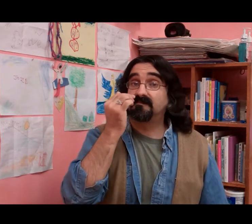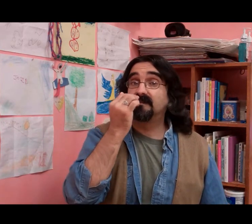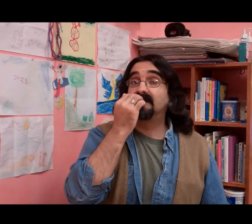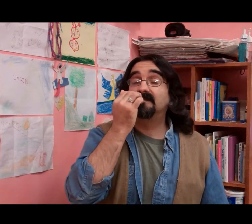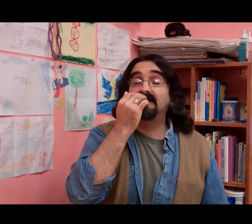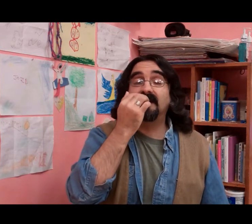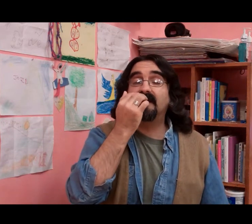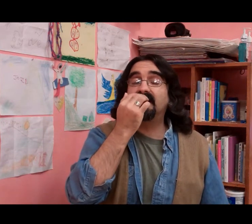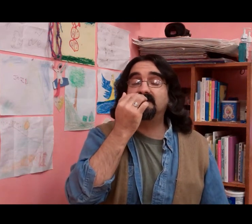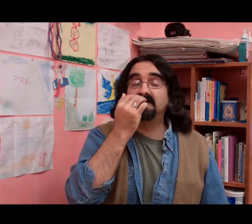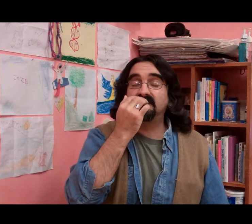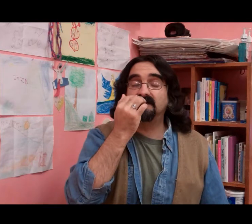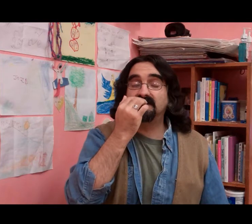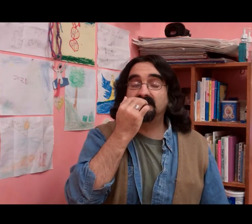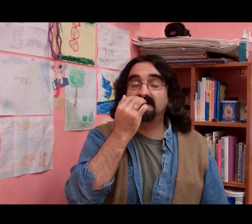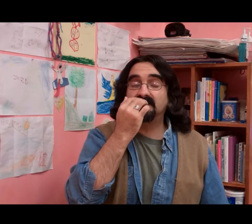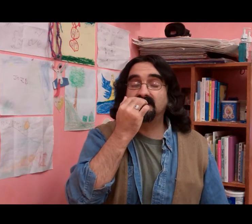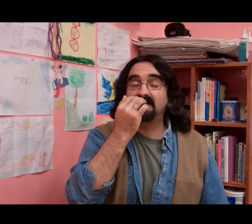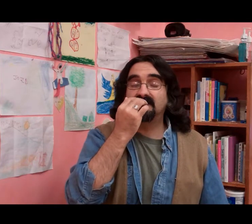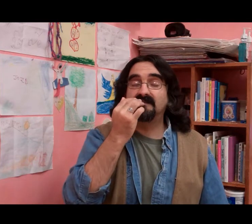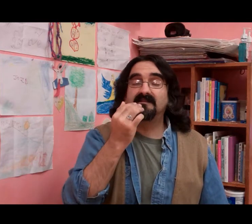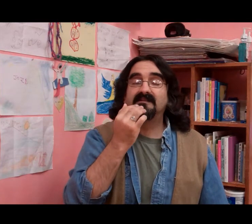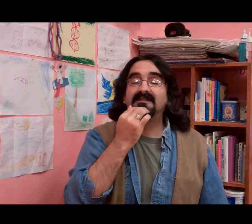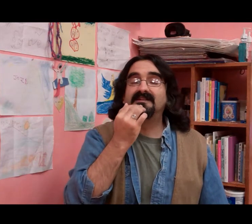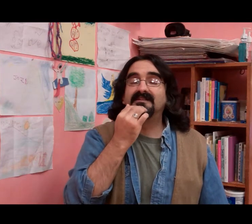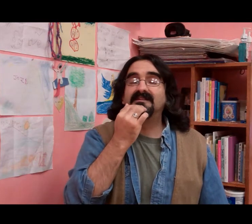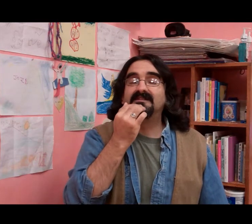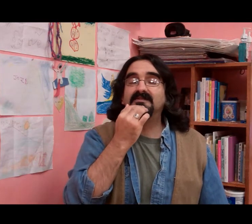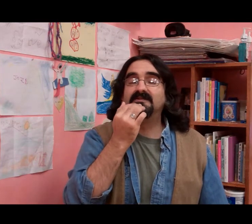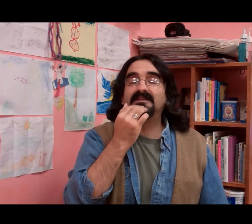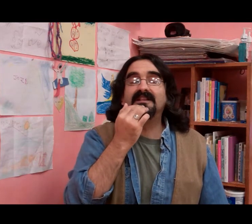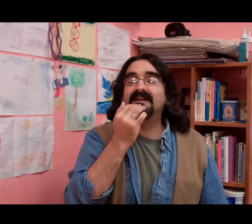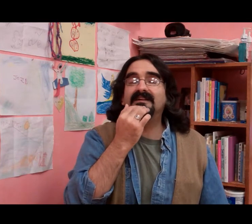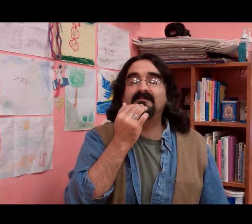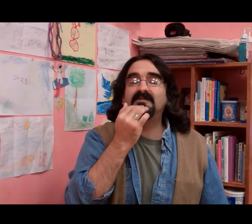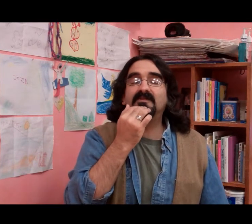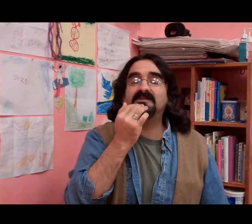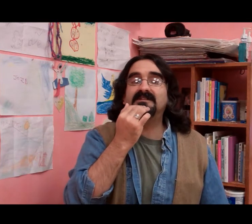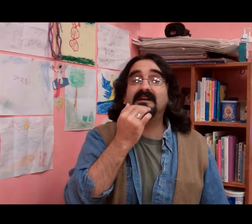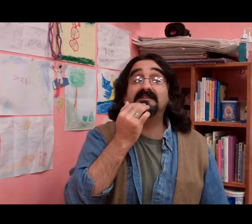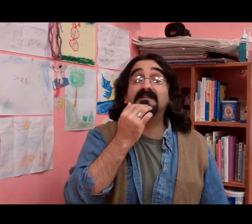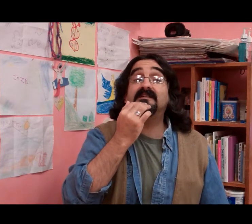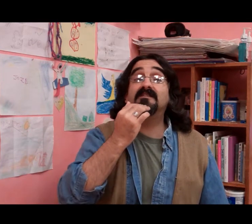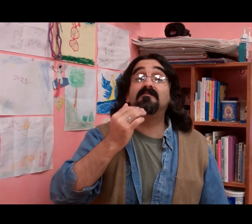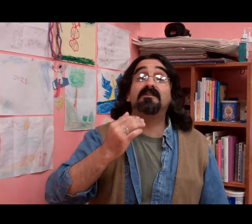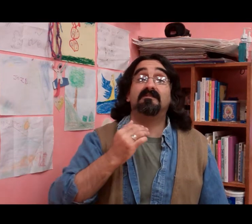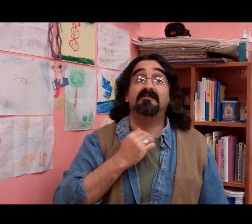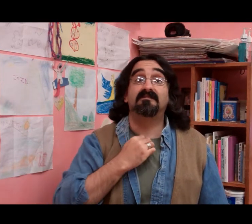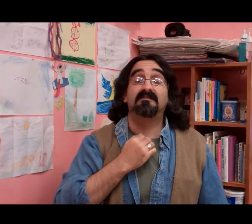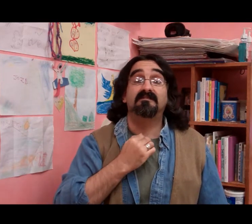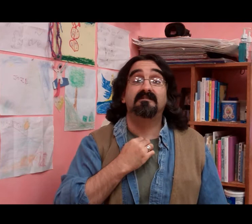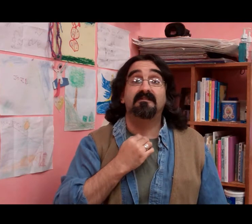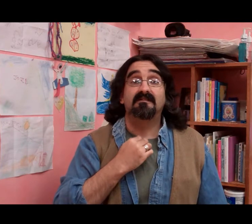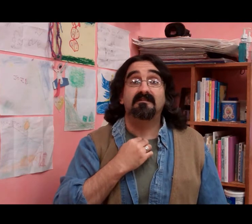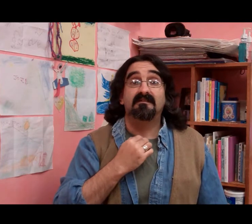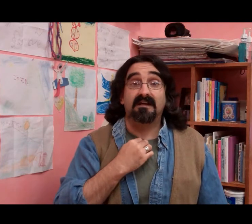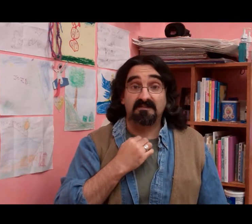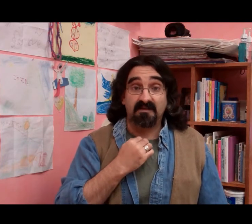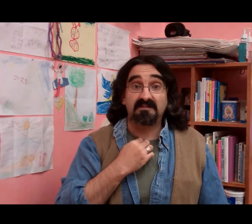Today I choose to claim the person I see in the mirror as my